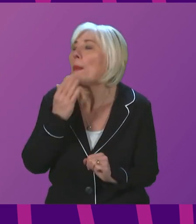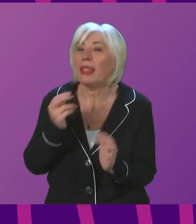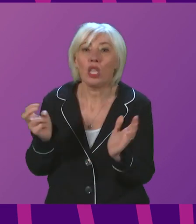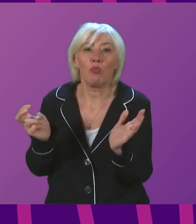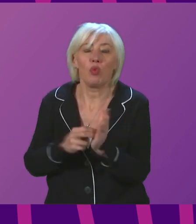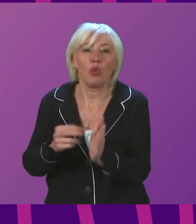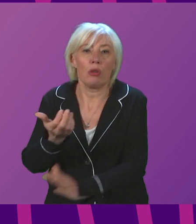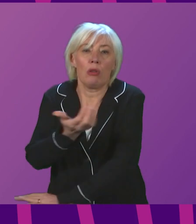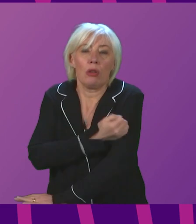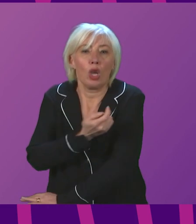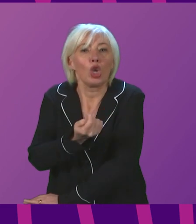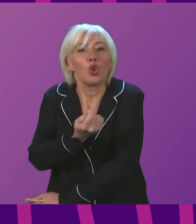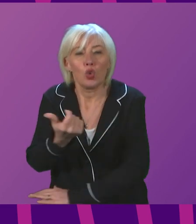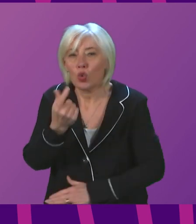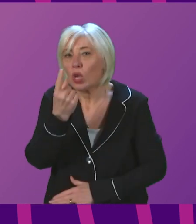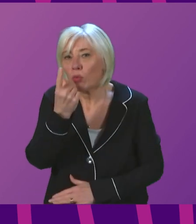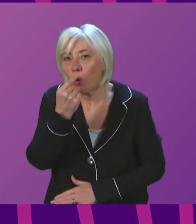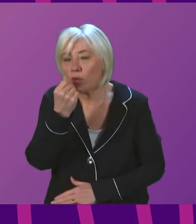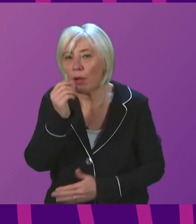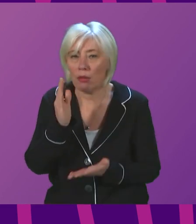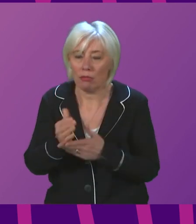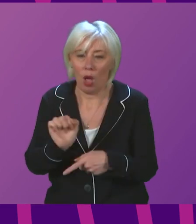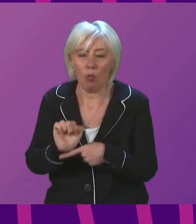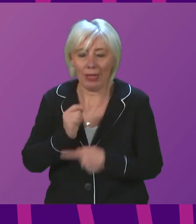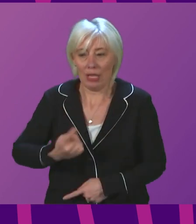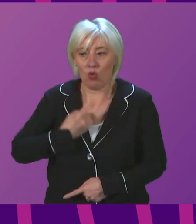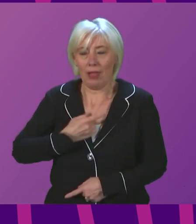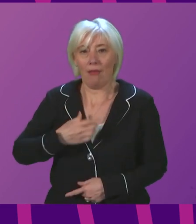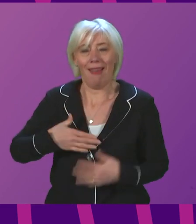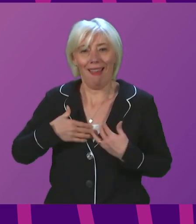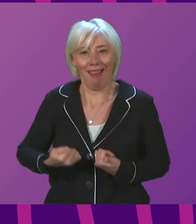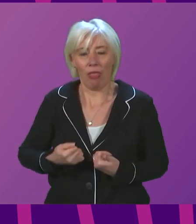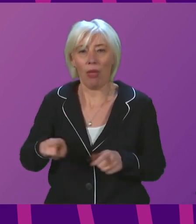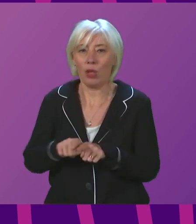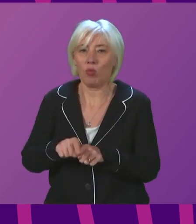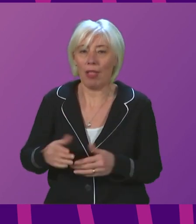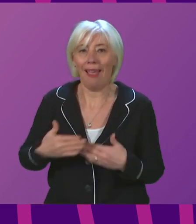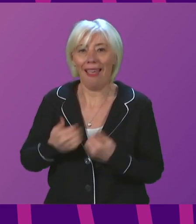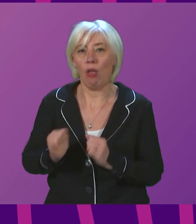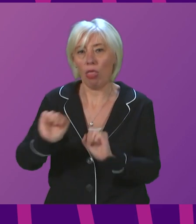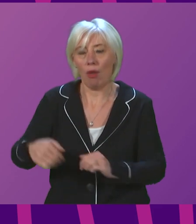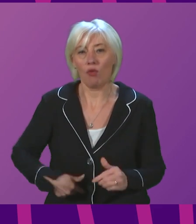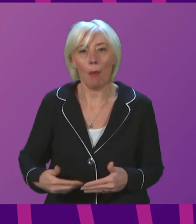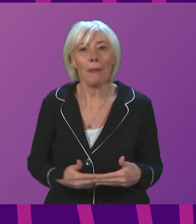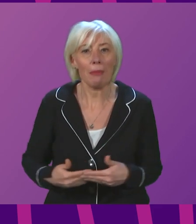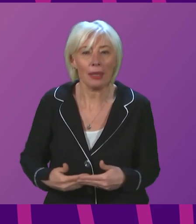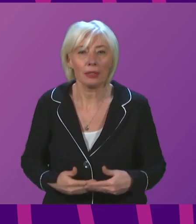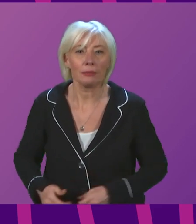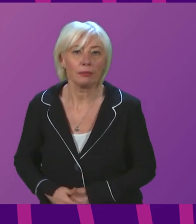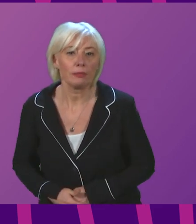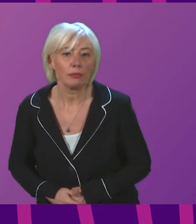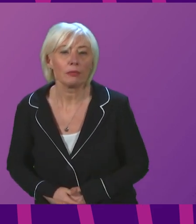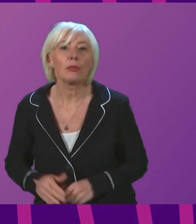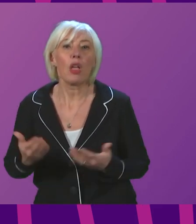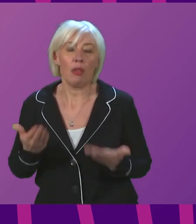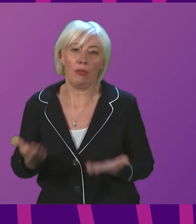as soon as possible. It is really important to protect your own health, but it is also really important to protect the health of your baby. Thank you.